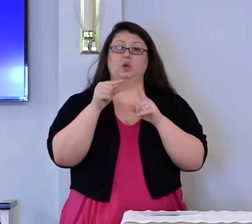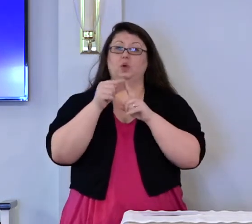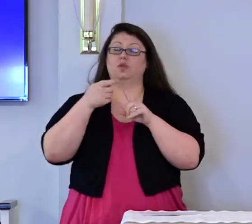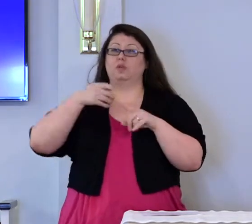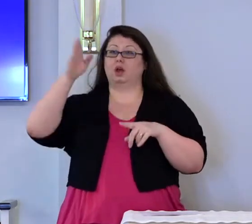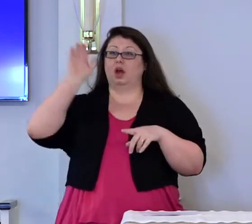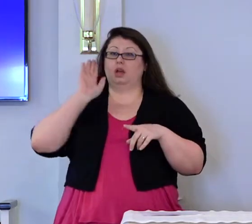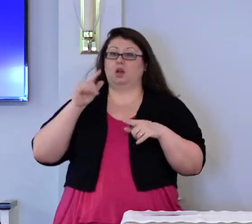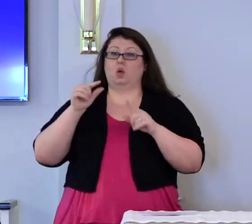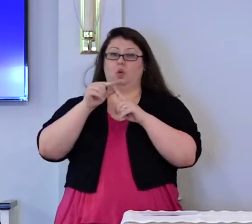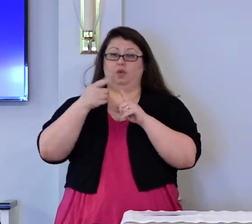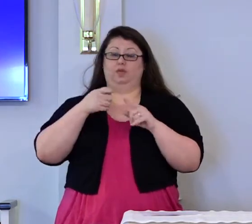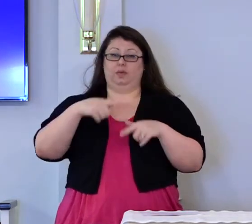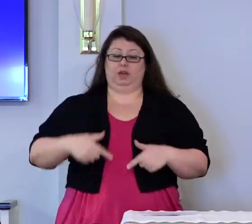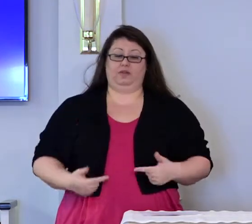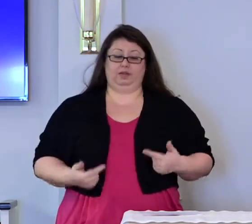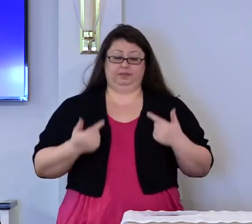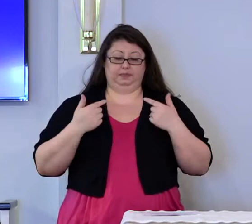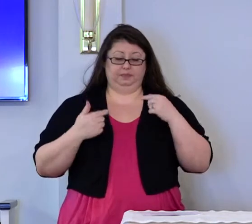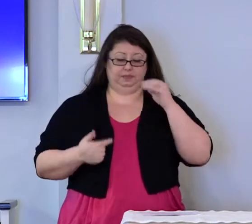God. Word of life.